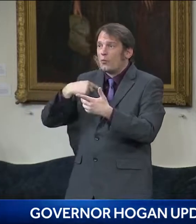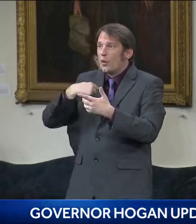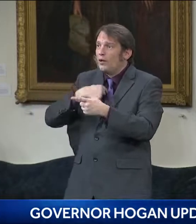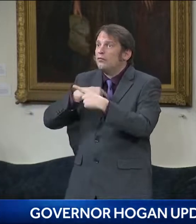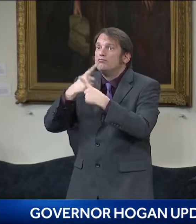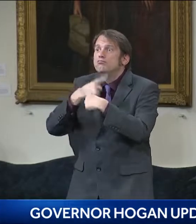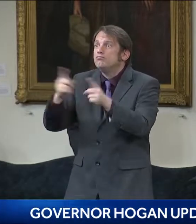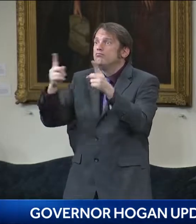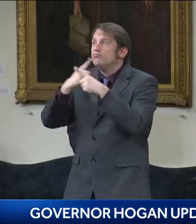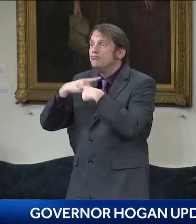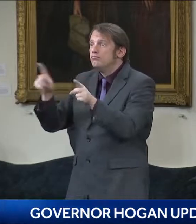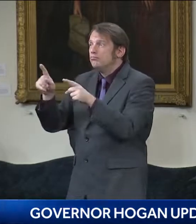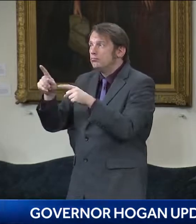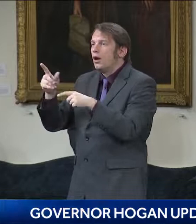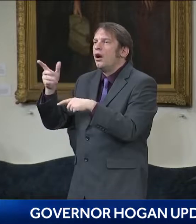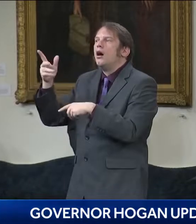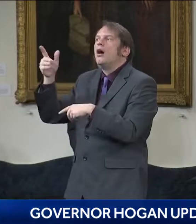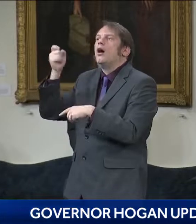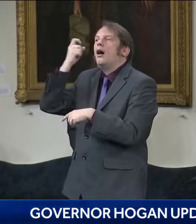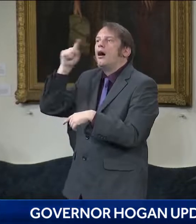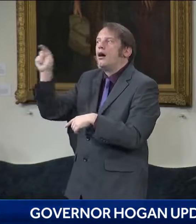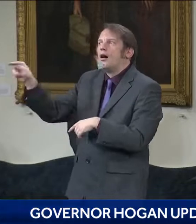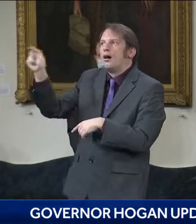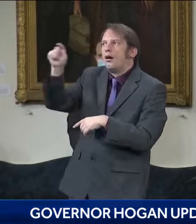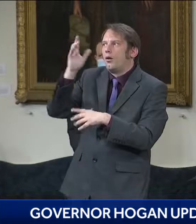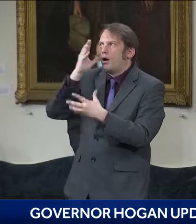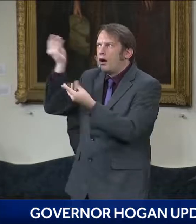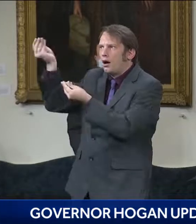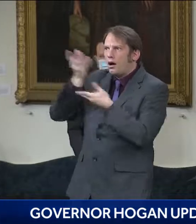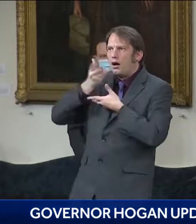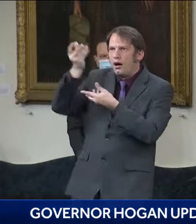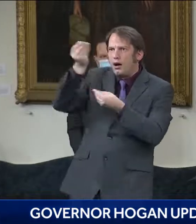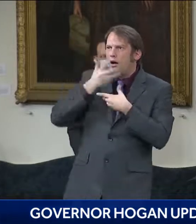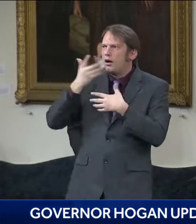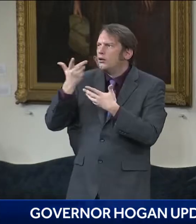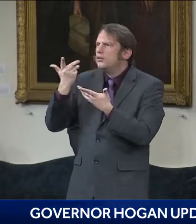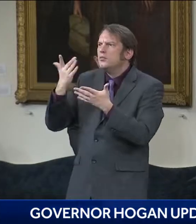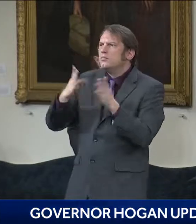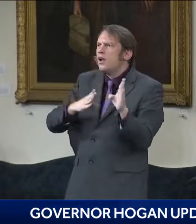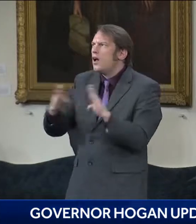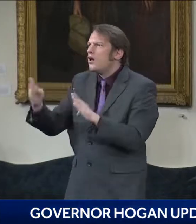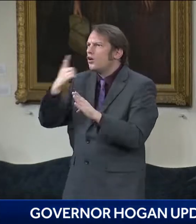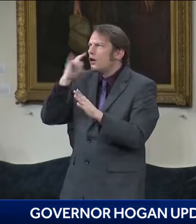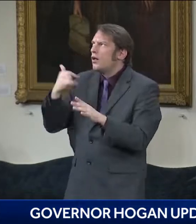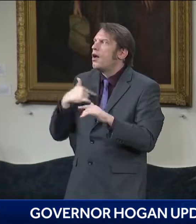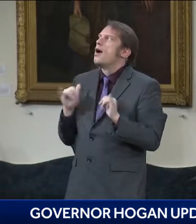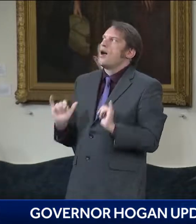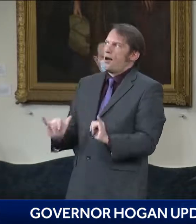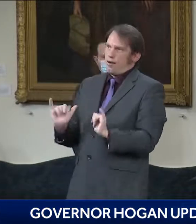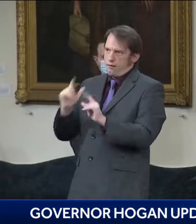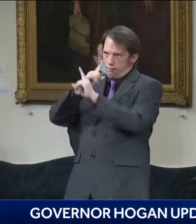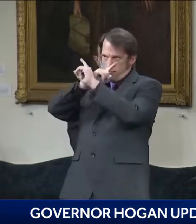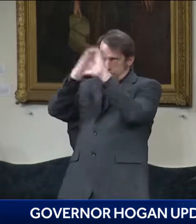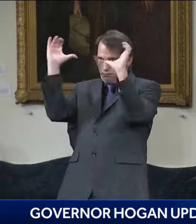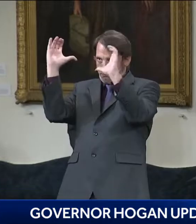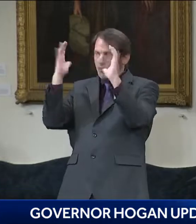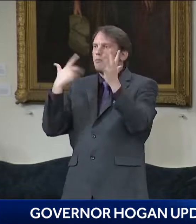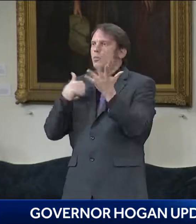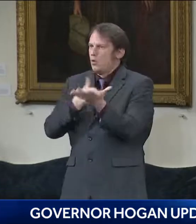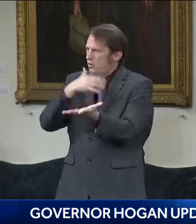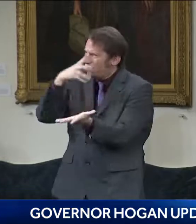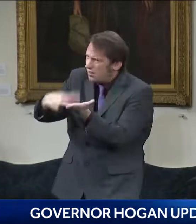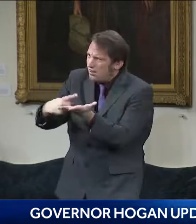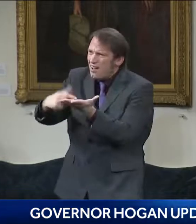And, uh, you know, we'll probably making further announcements in the next few days. And we're in conversations with all the county leaders almost every day. Um,